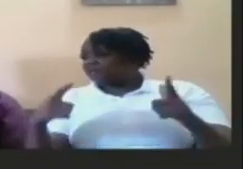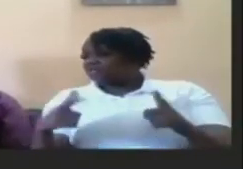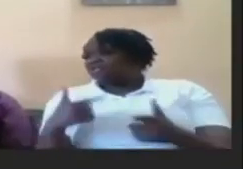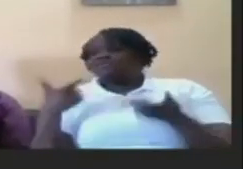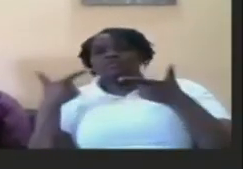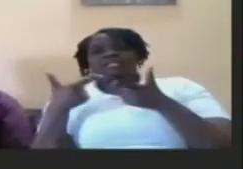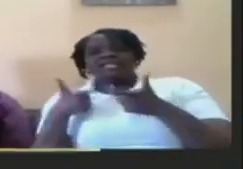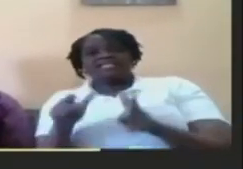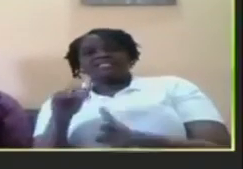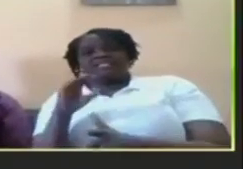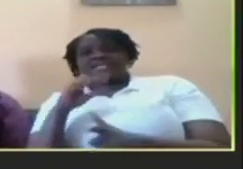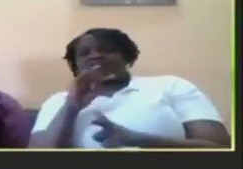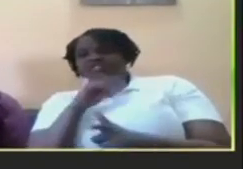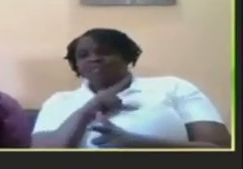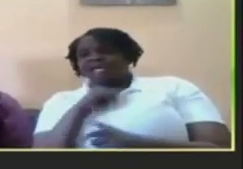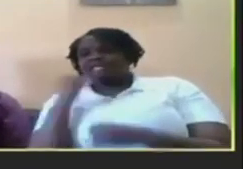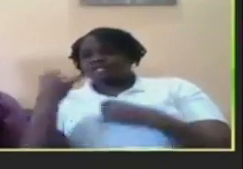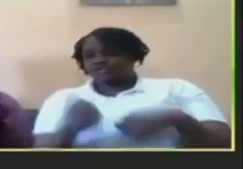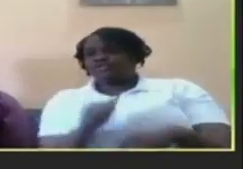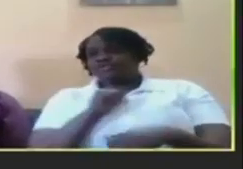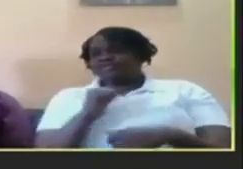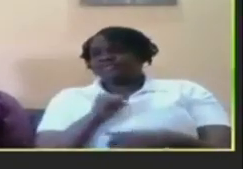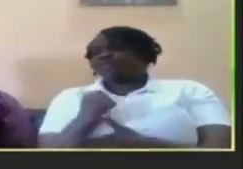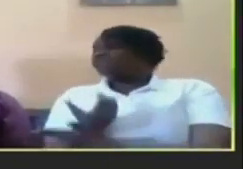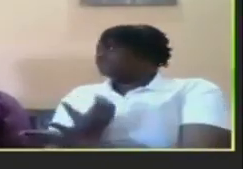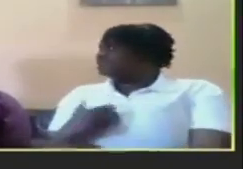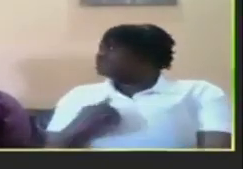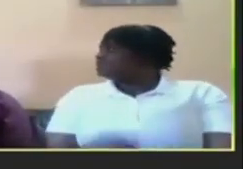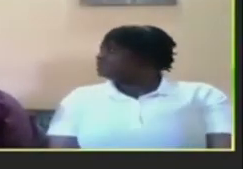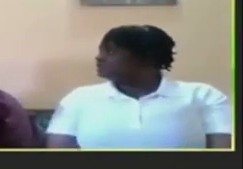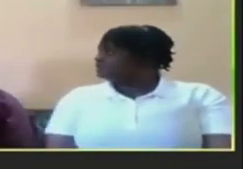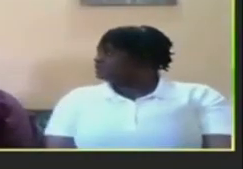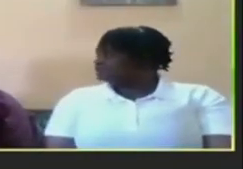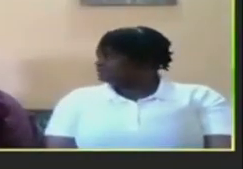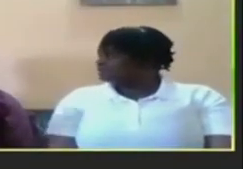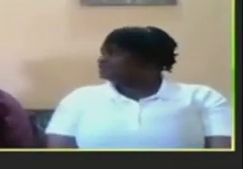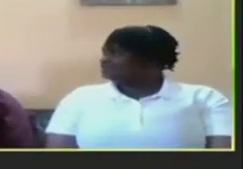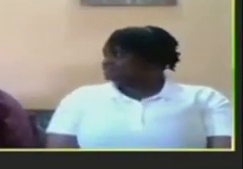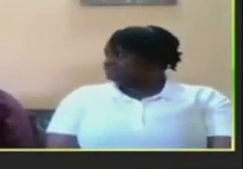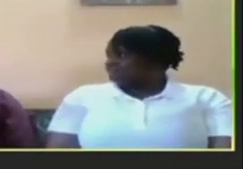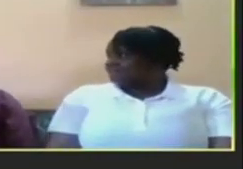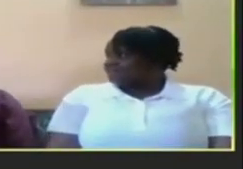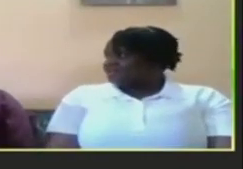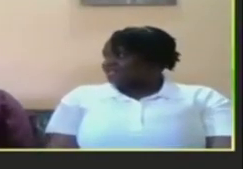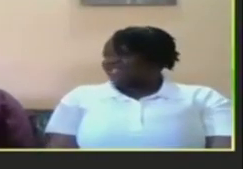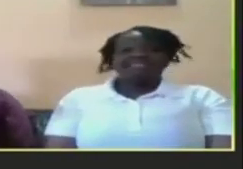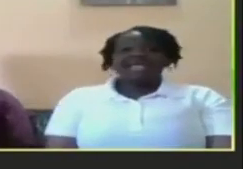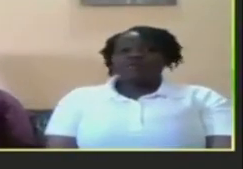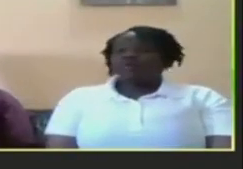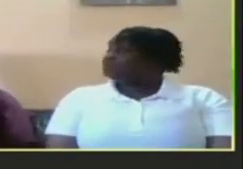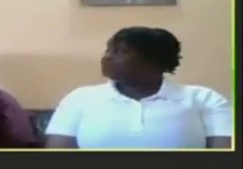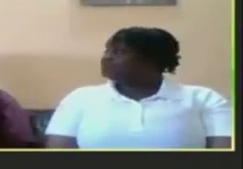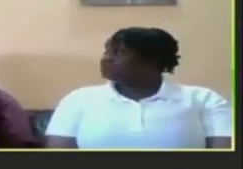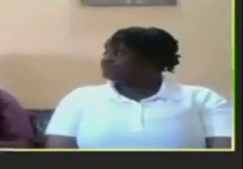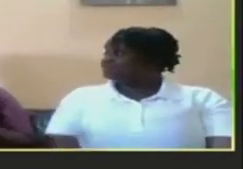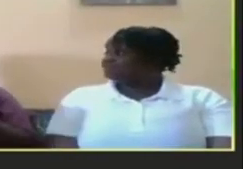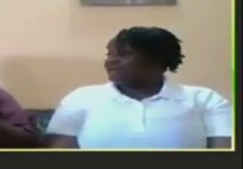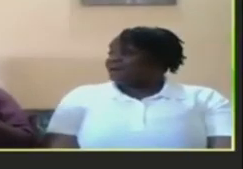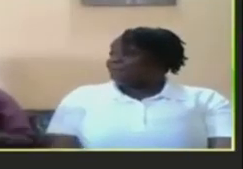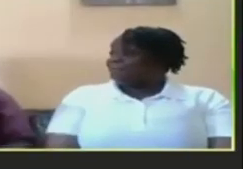so let's let's have Jamal introduce so this is hello my